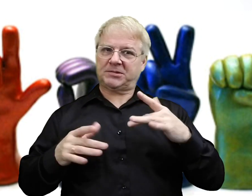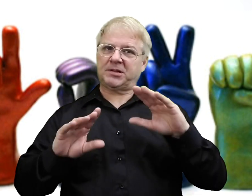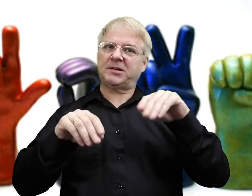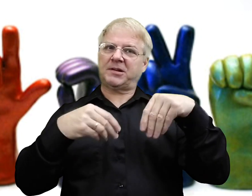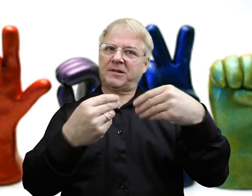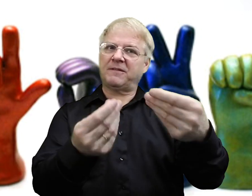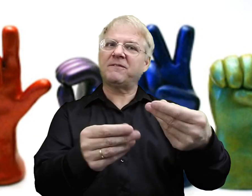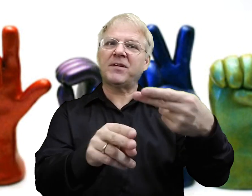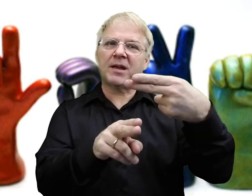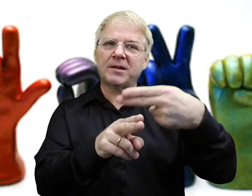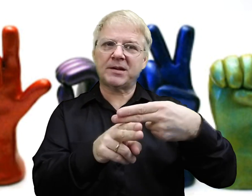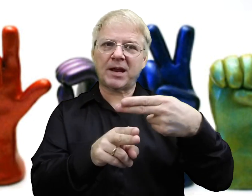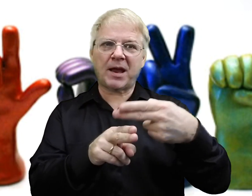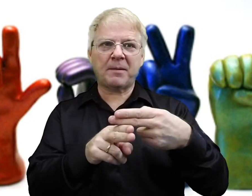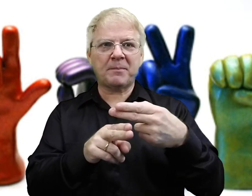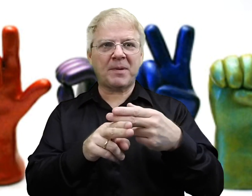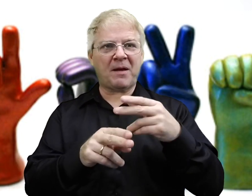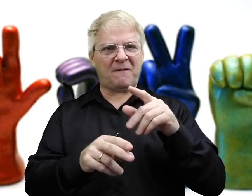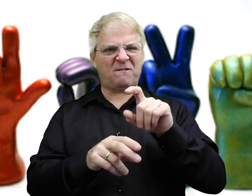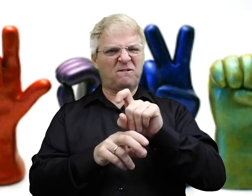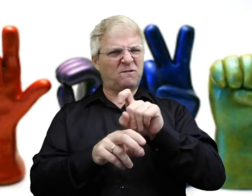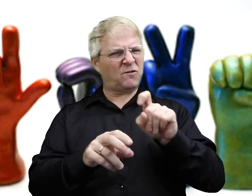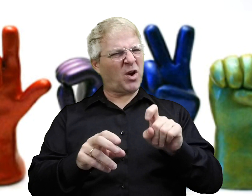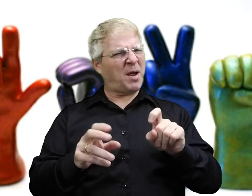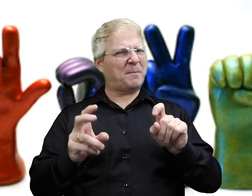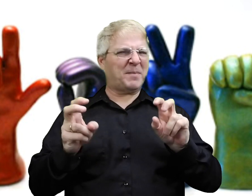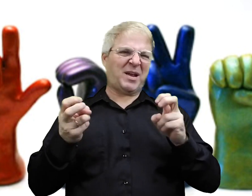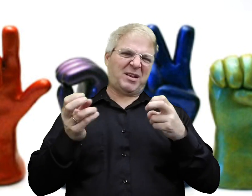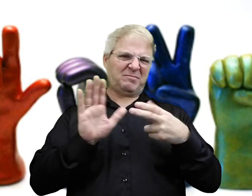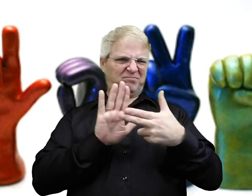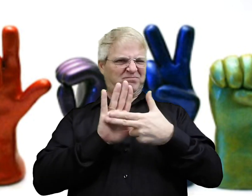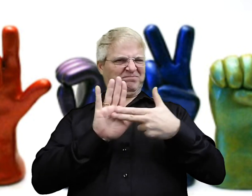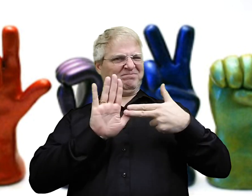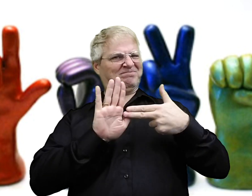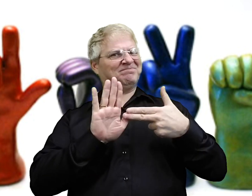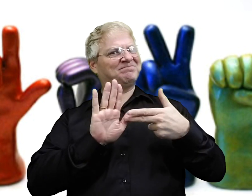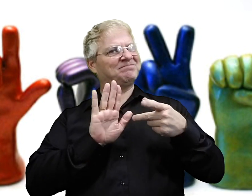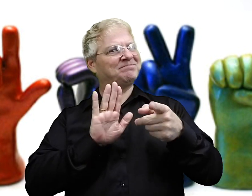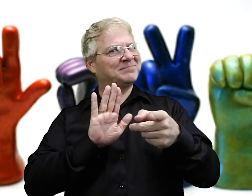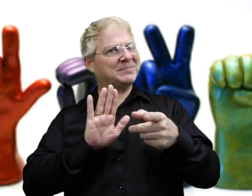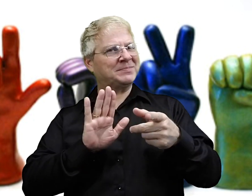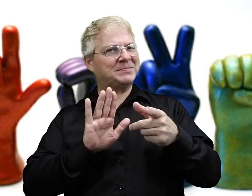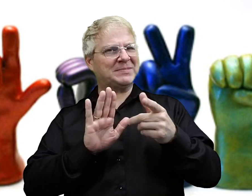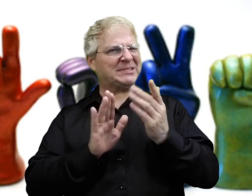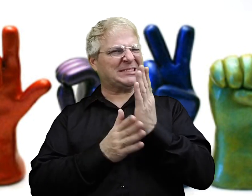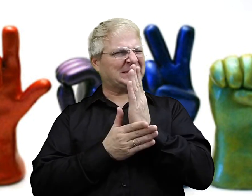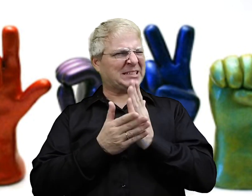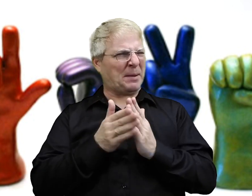They start to look at your tendencies, your personality, and then they give you a sign name from things that you're well